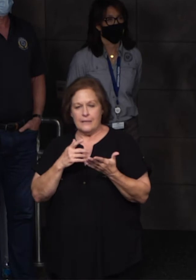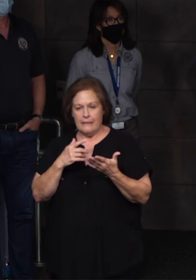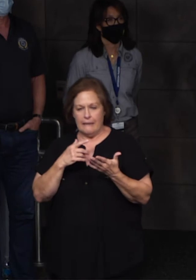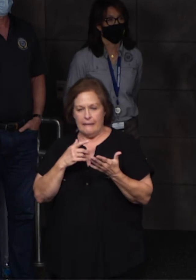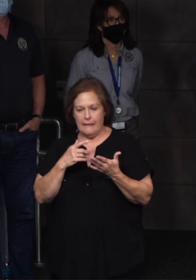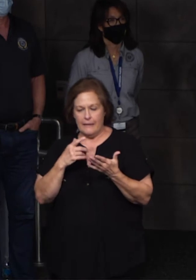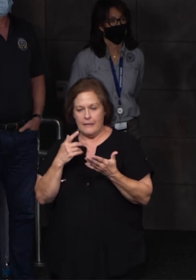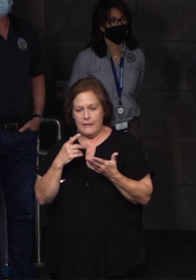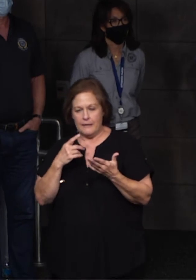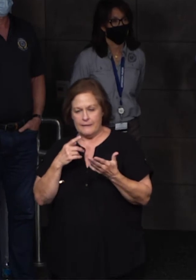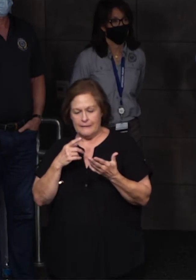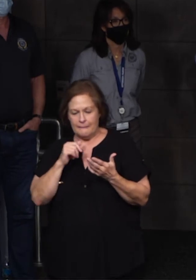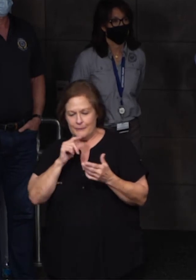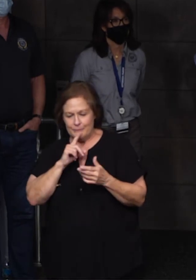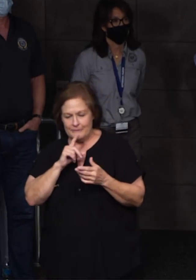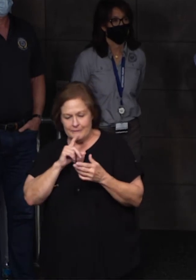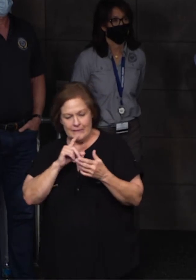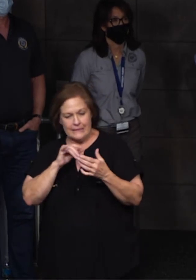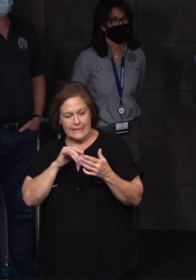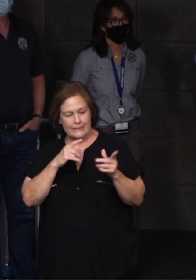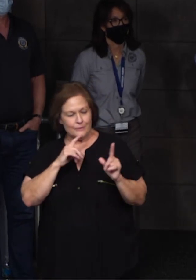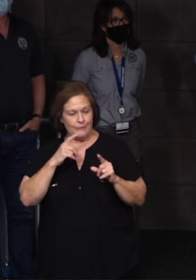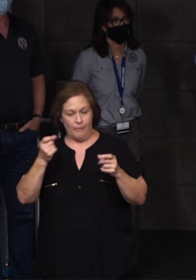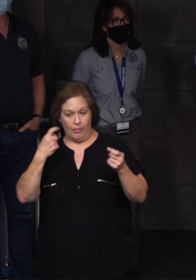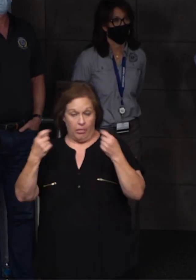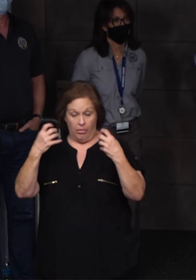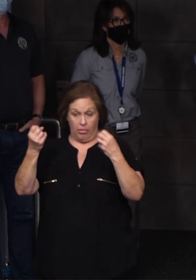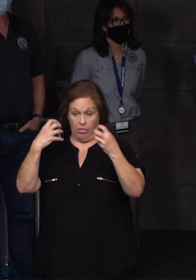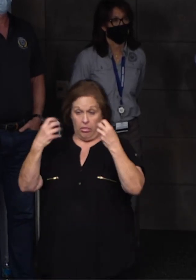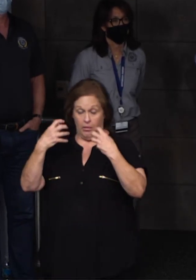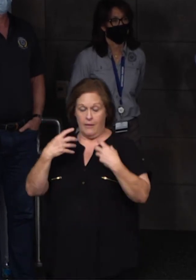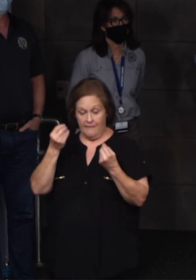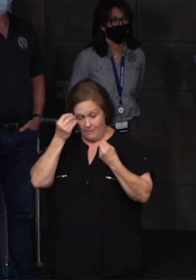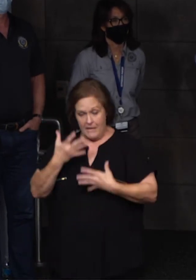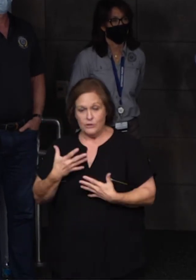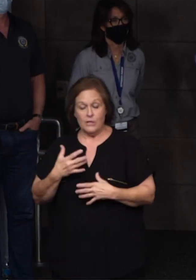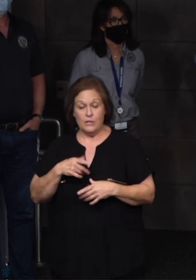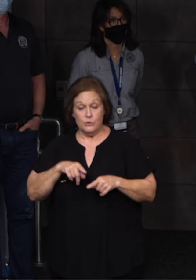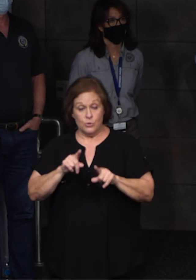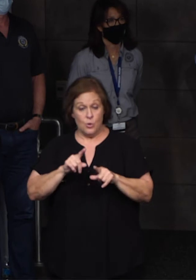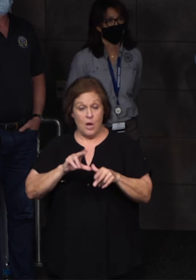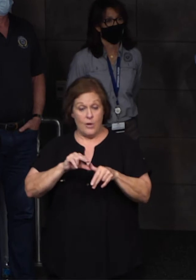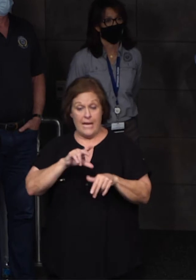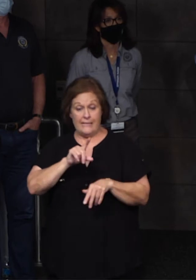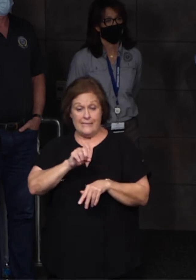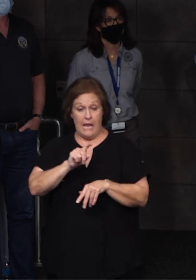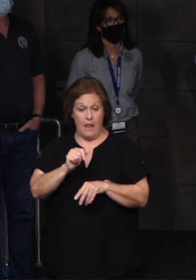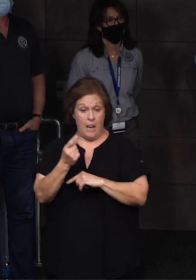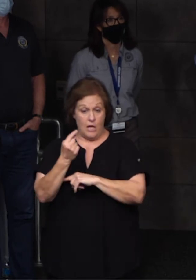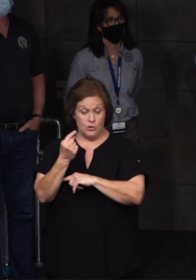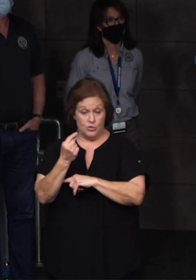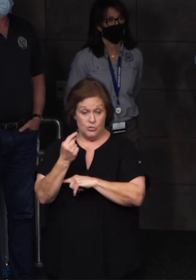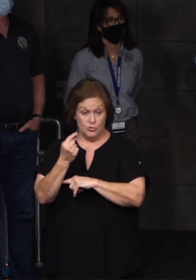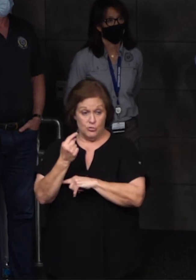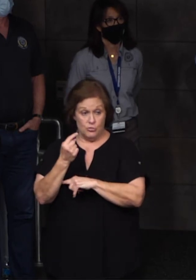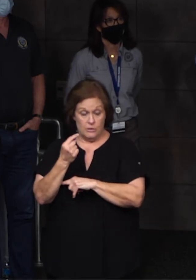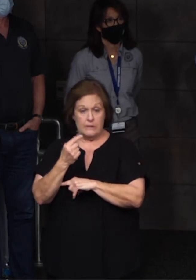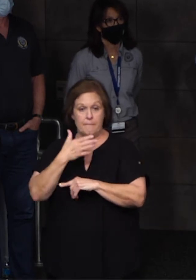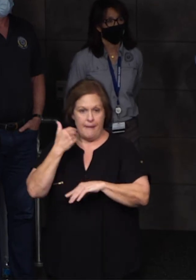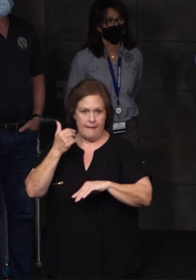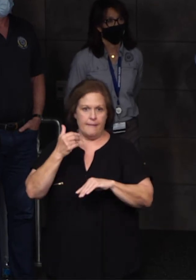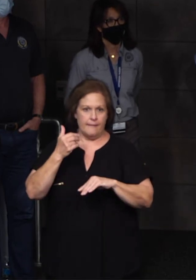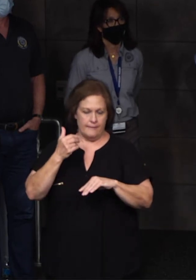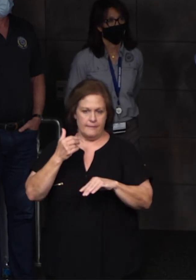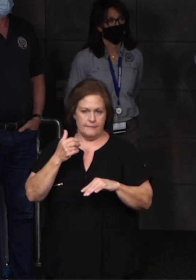fly here very quickly and coming at us in many different directions. So during Hurricane Zeta last year, first of all, it was a much better time.